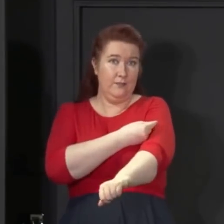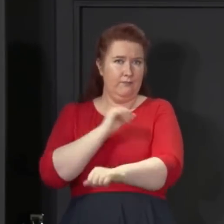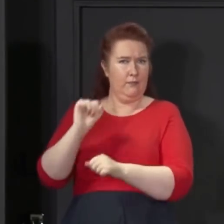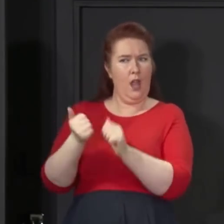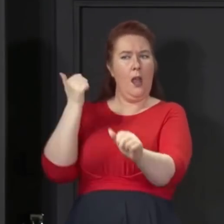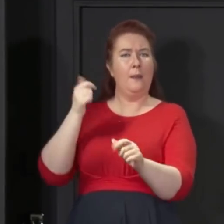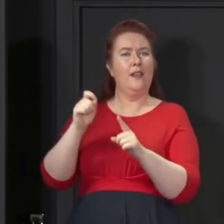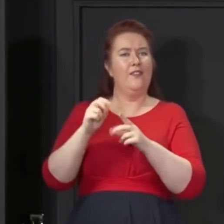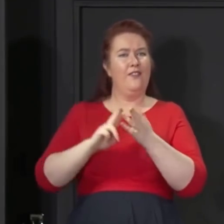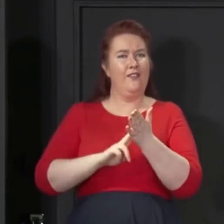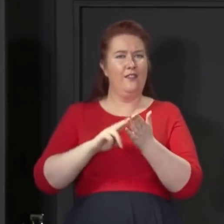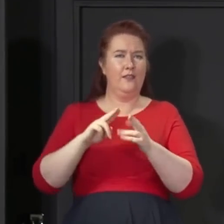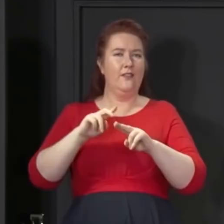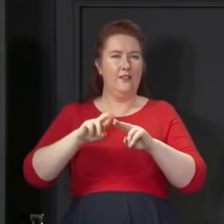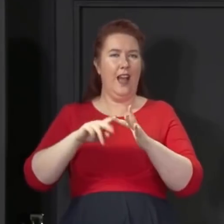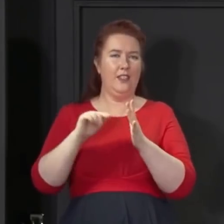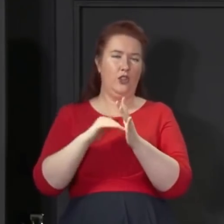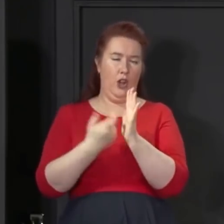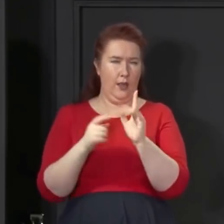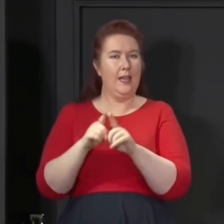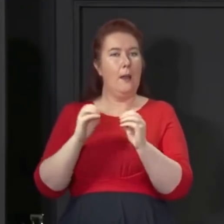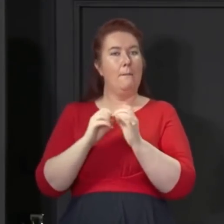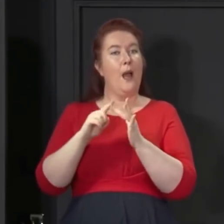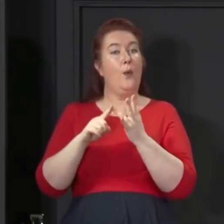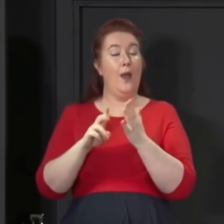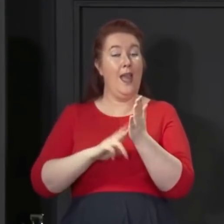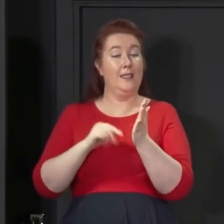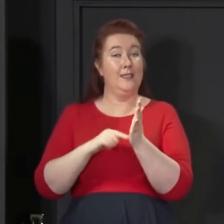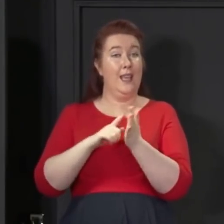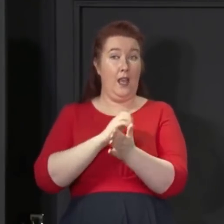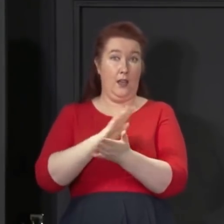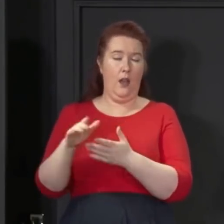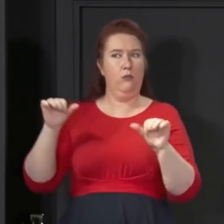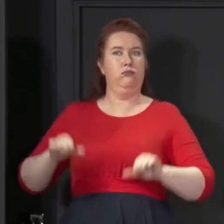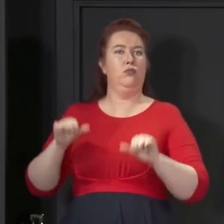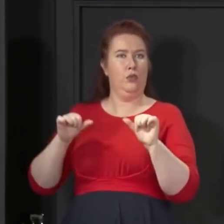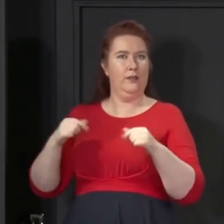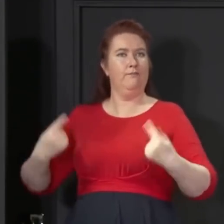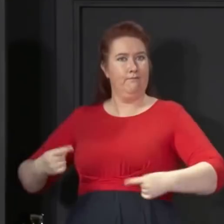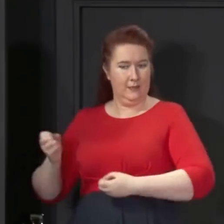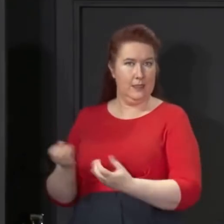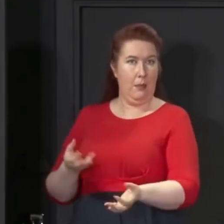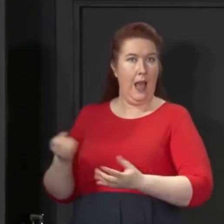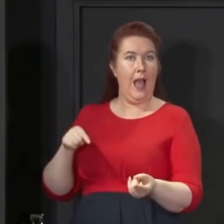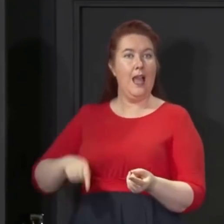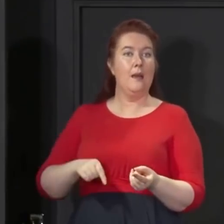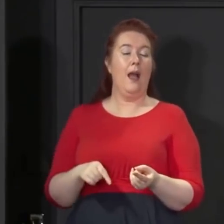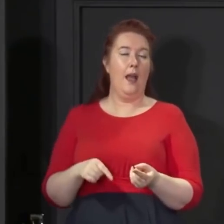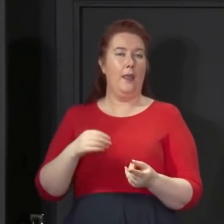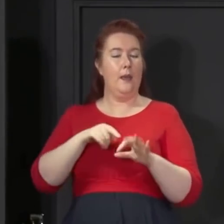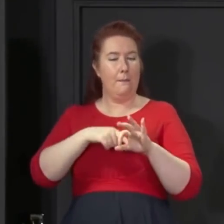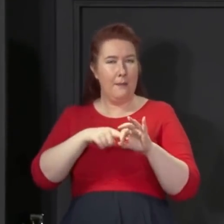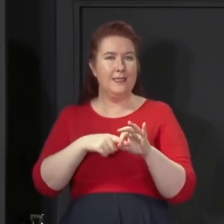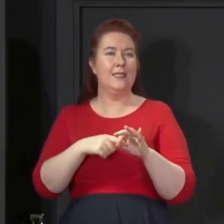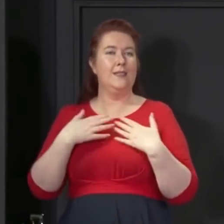Pfizer and BioNTech has been authorised for supply in the UK by the Medicines and Healthcare Regulatory